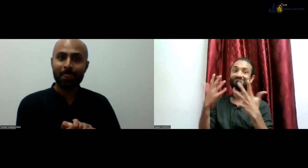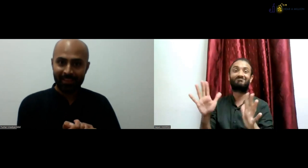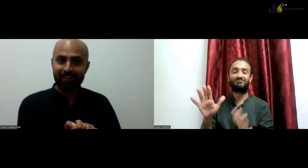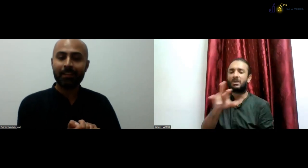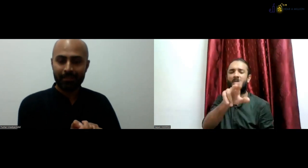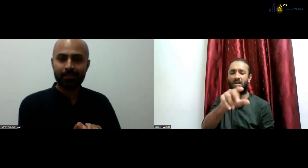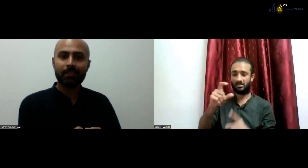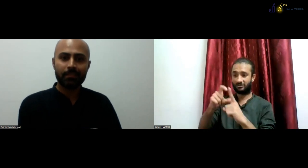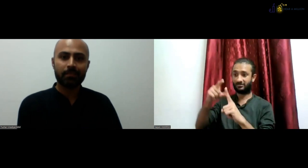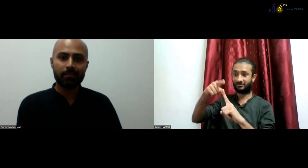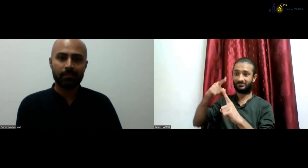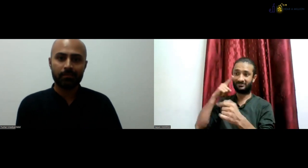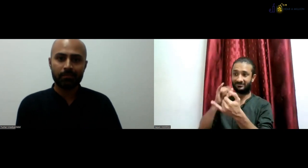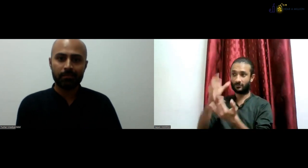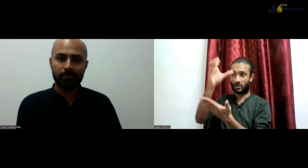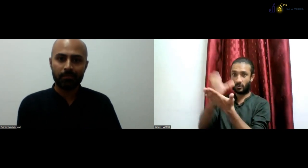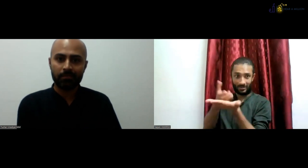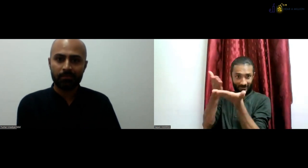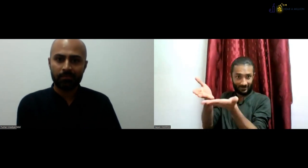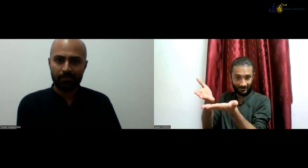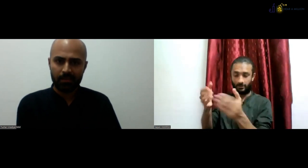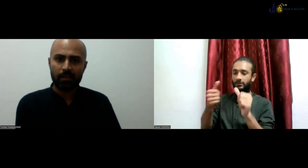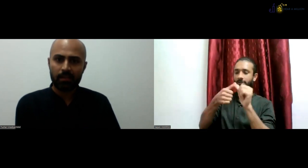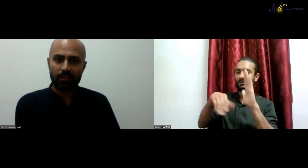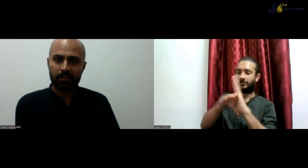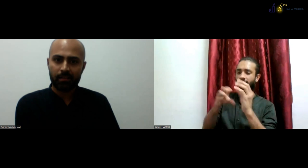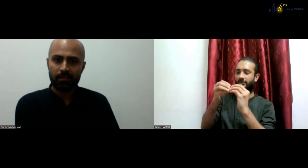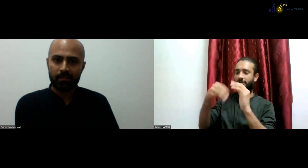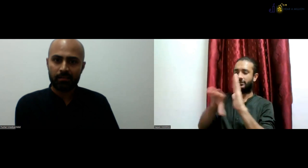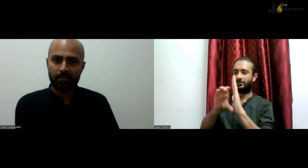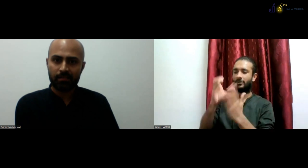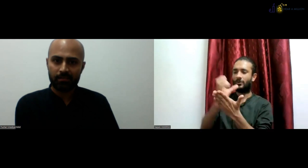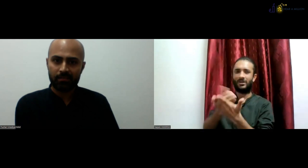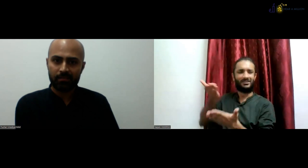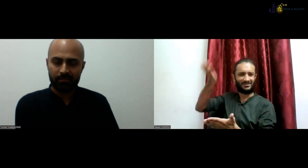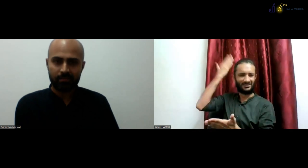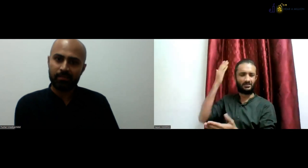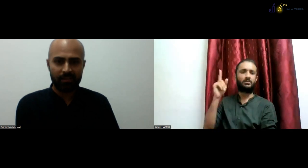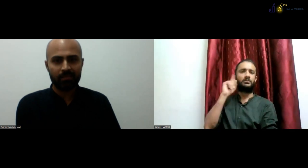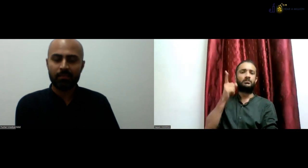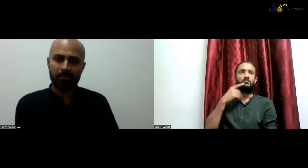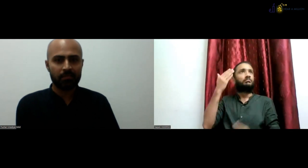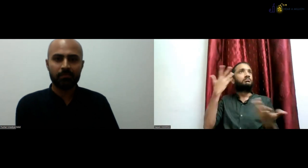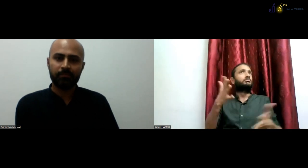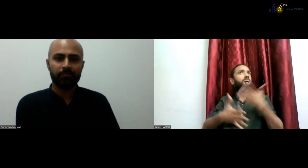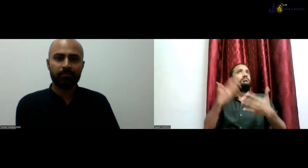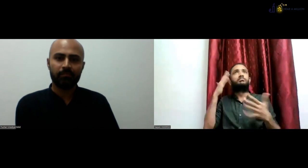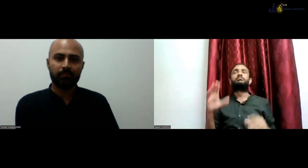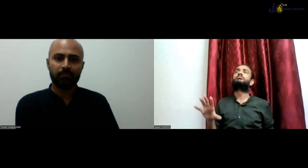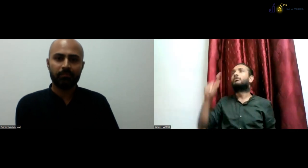See, all hearing students have books in English and their own languages, right? Finally, we will have books in ISL.